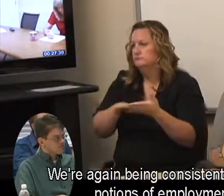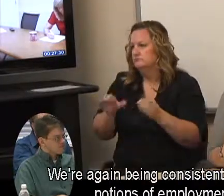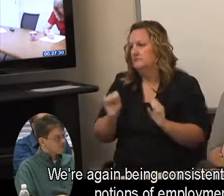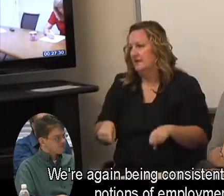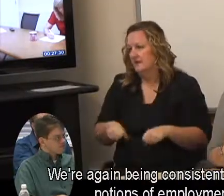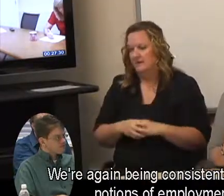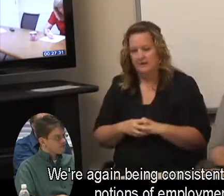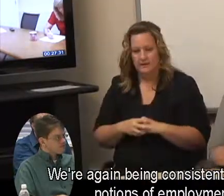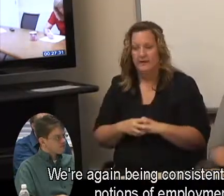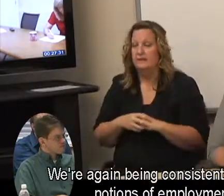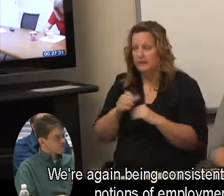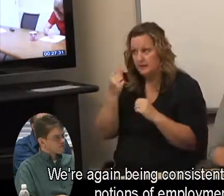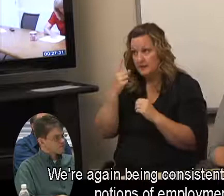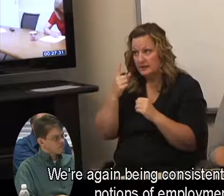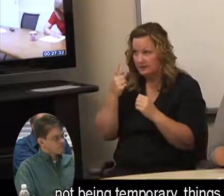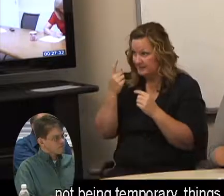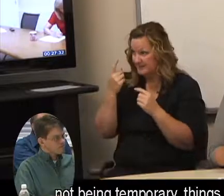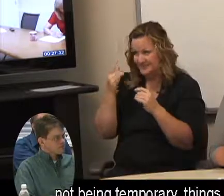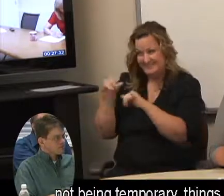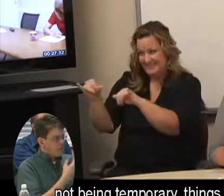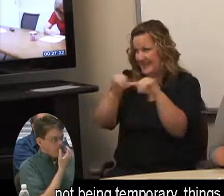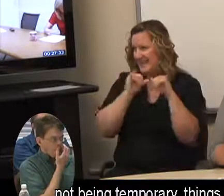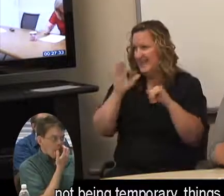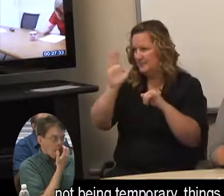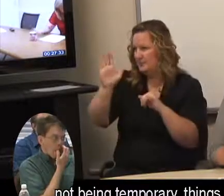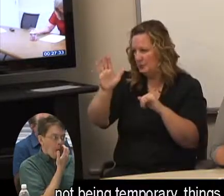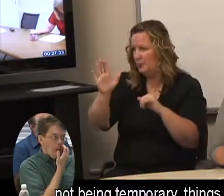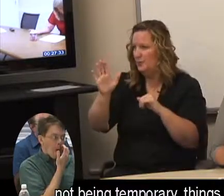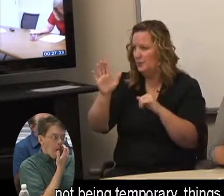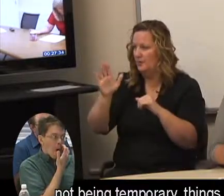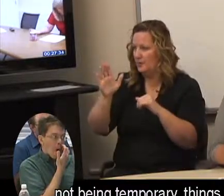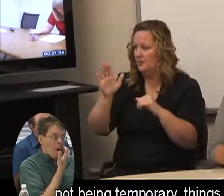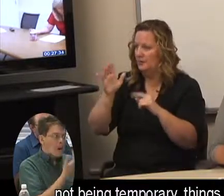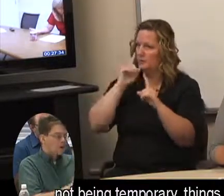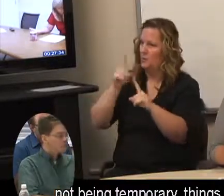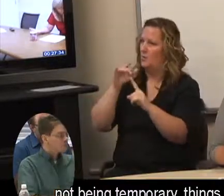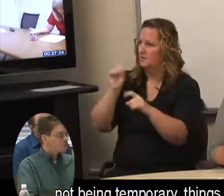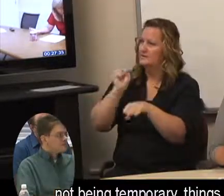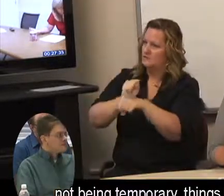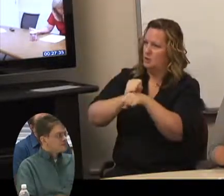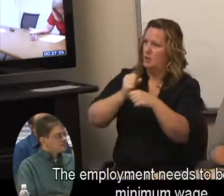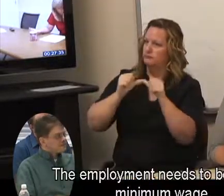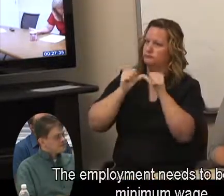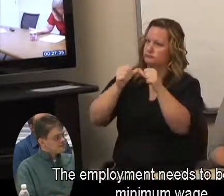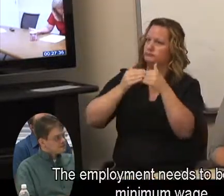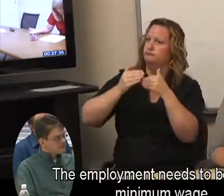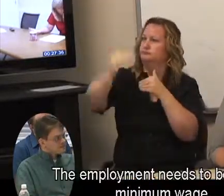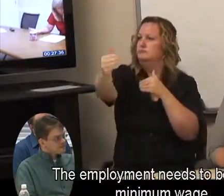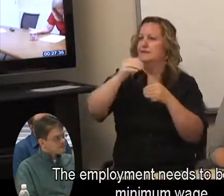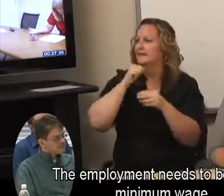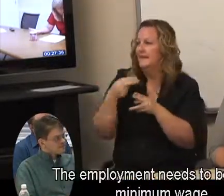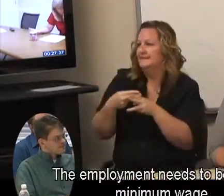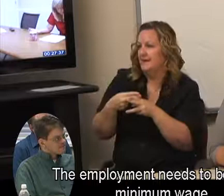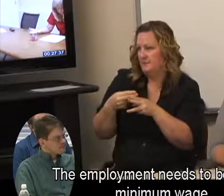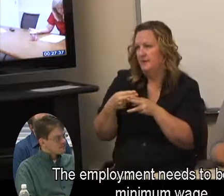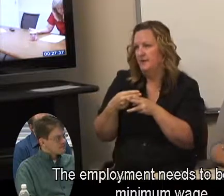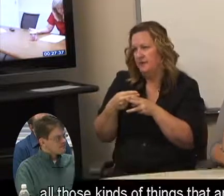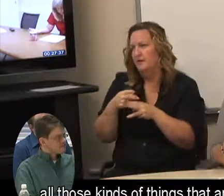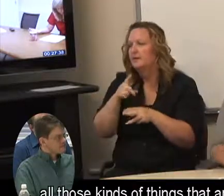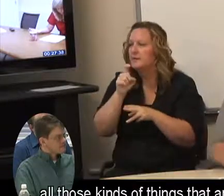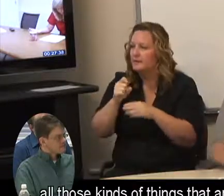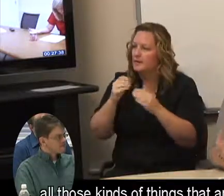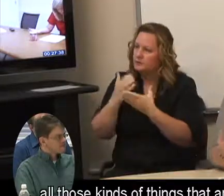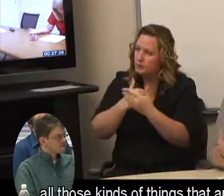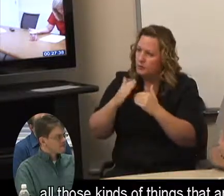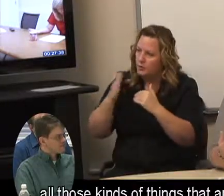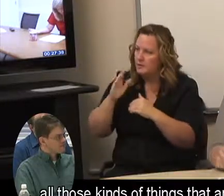with your notions of employment being long-term or not being temporary, things like that. The employment needs to be at least minimum wage. All